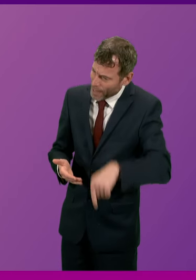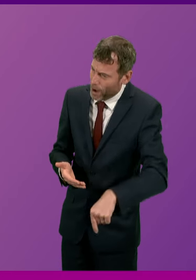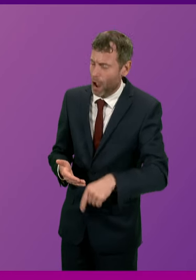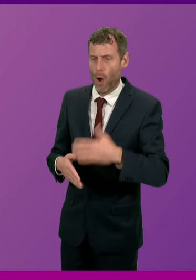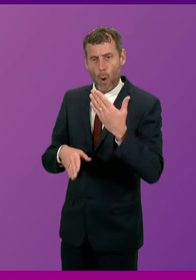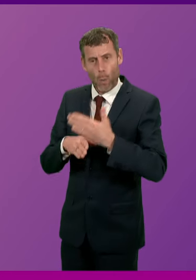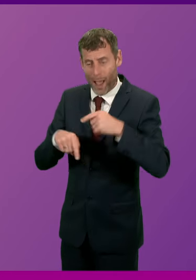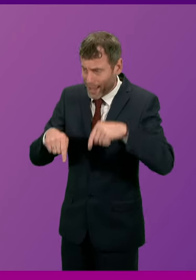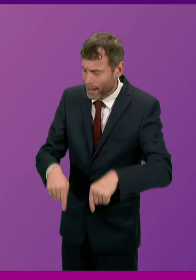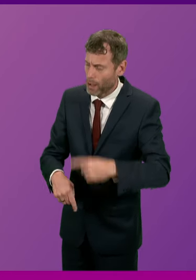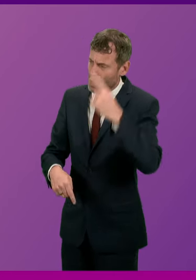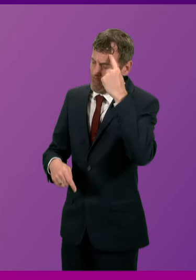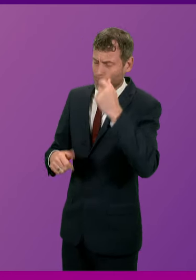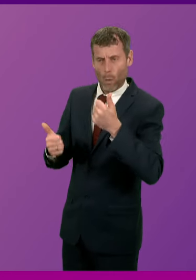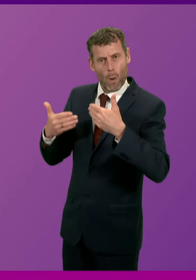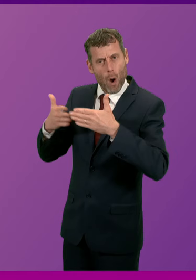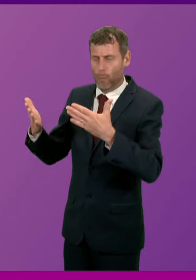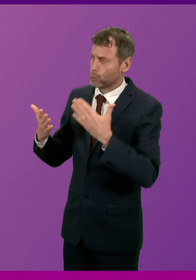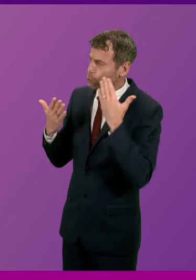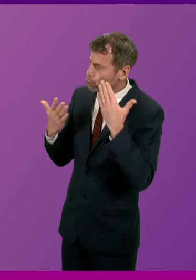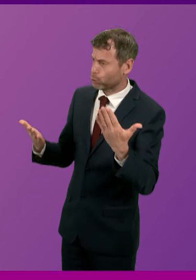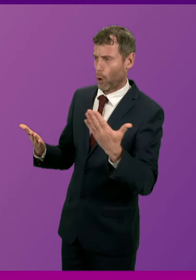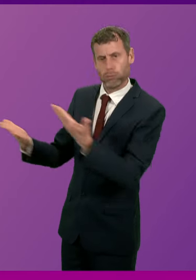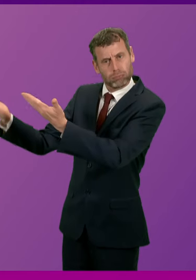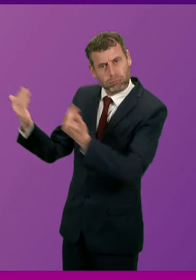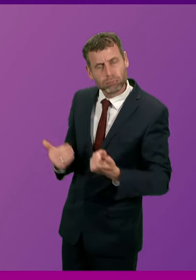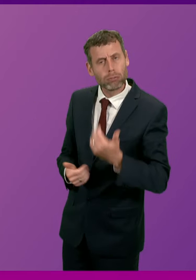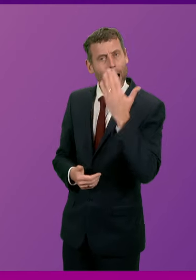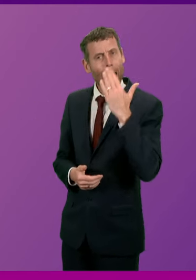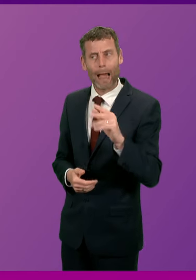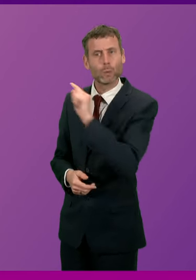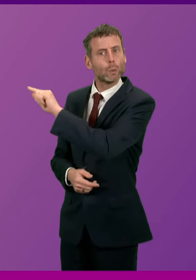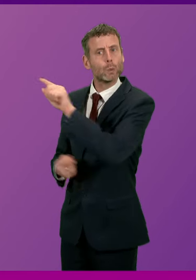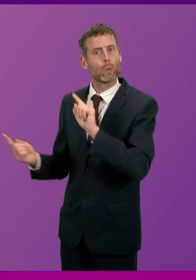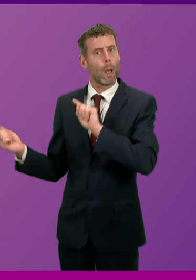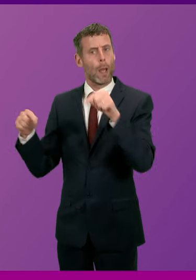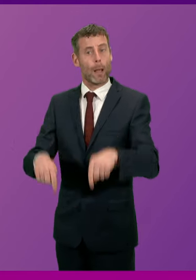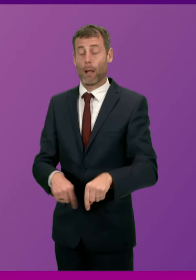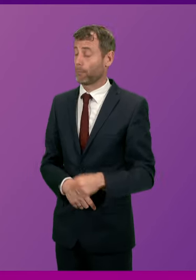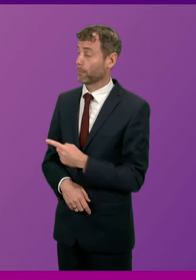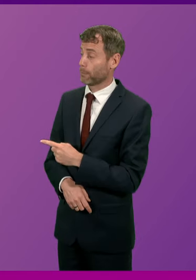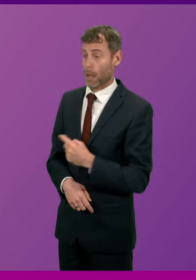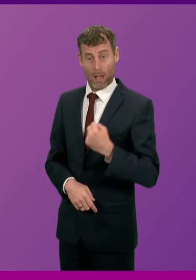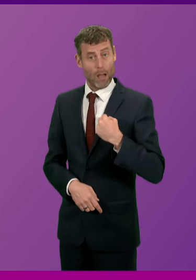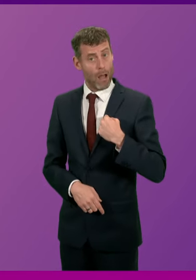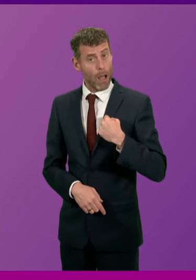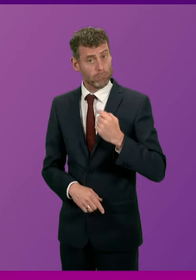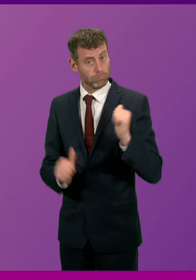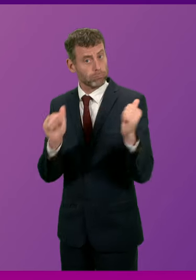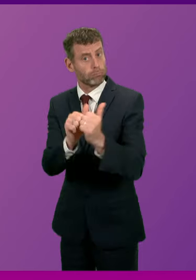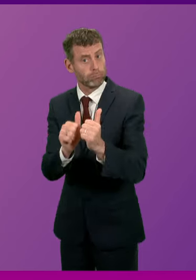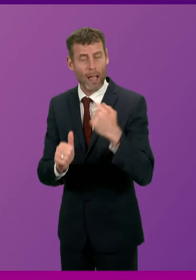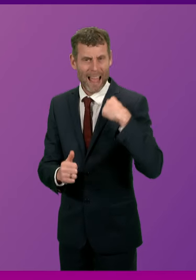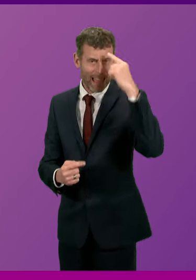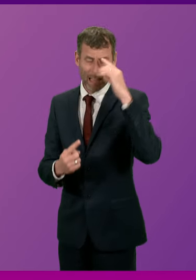from overseas? First Minister. President of Sala, I can give Clare Hawkey that assurance. I think there are some very